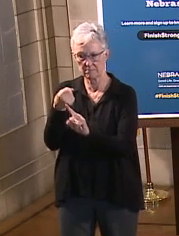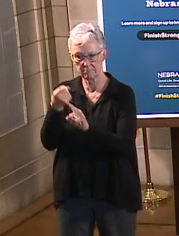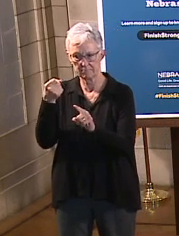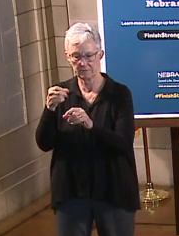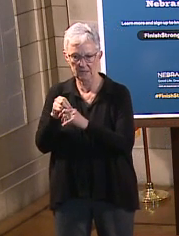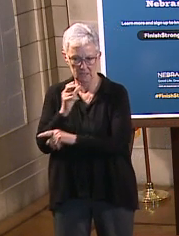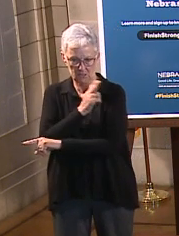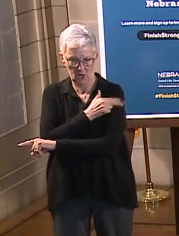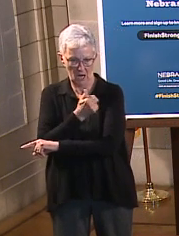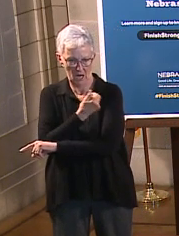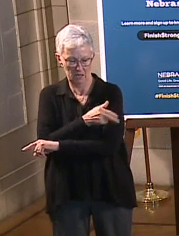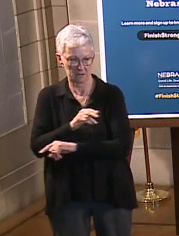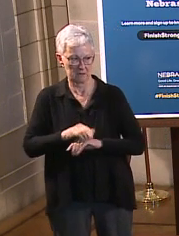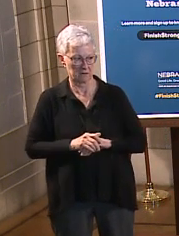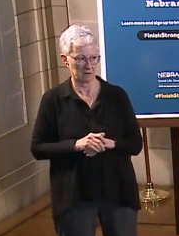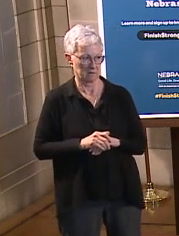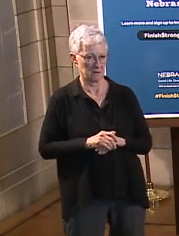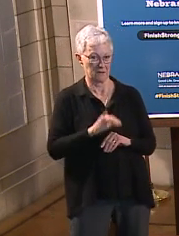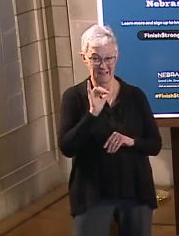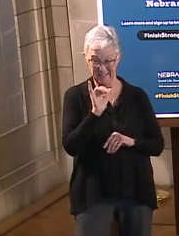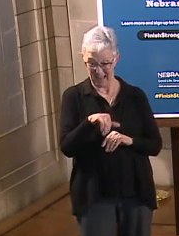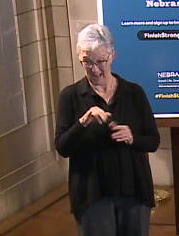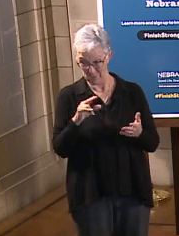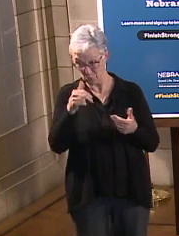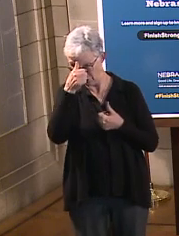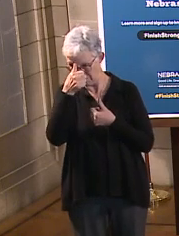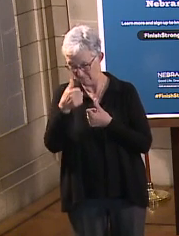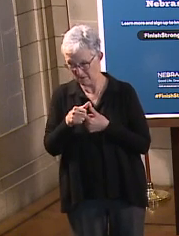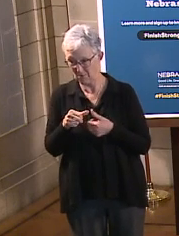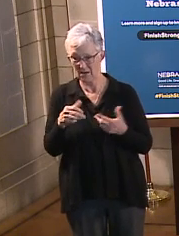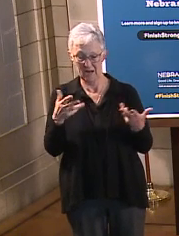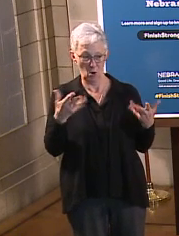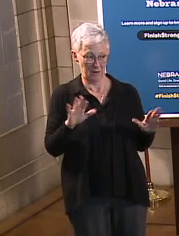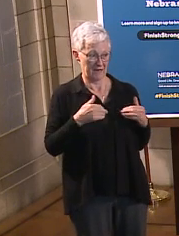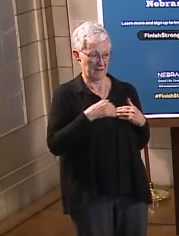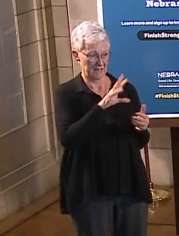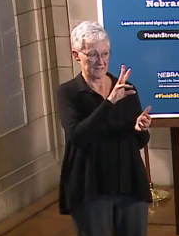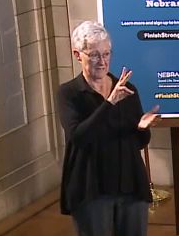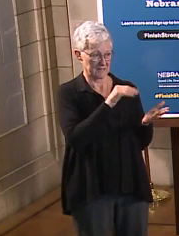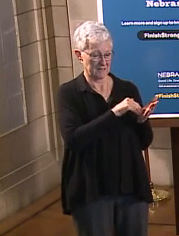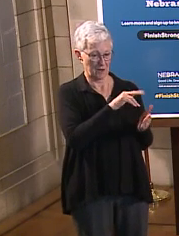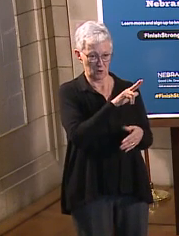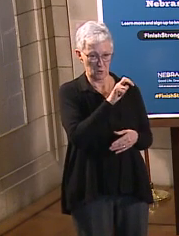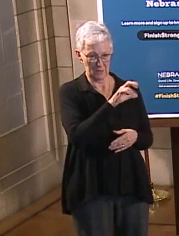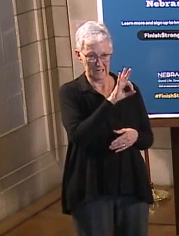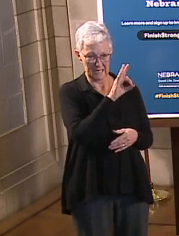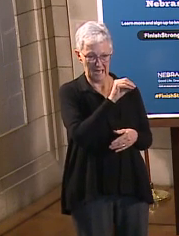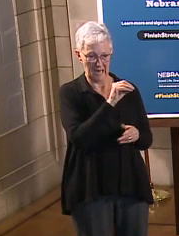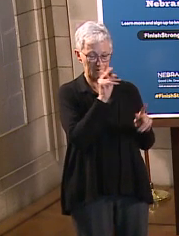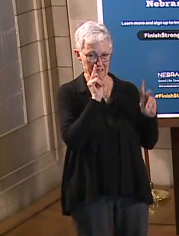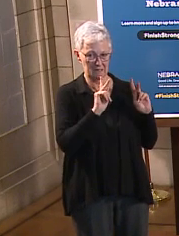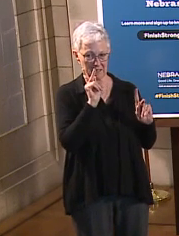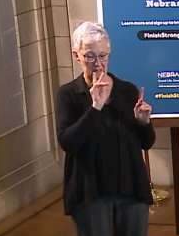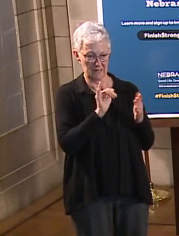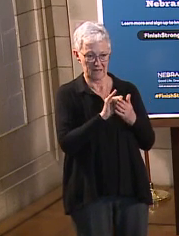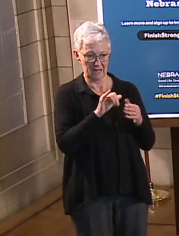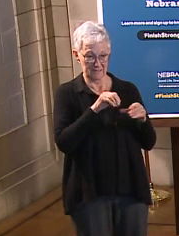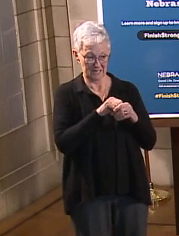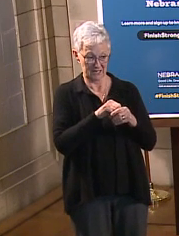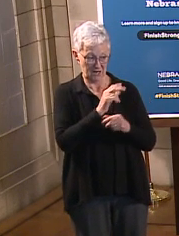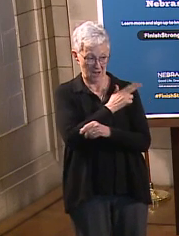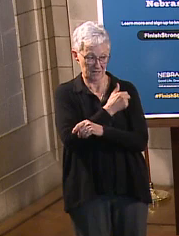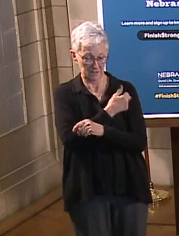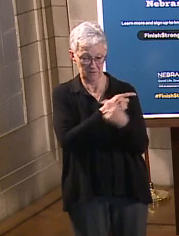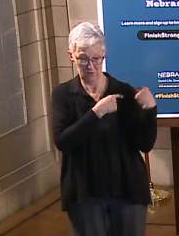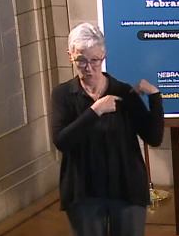out of over 6,390 individuals that have been hospitalized throughout the